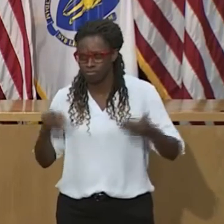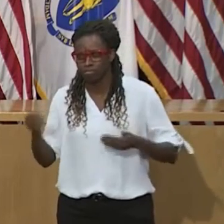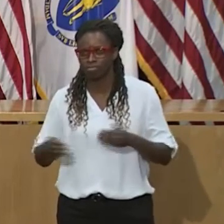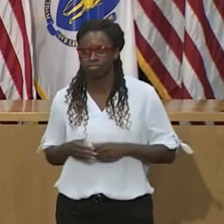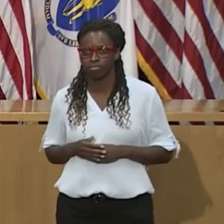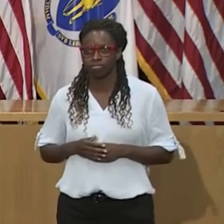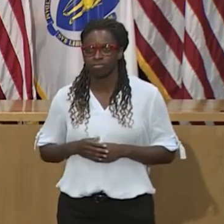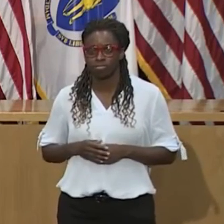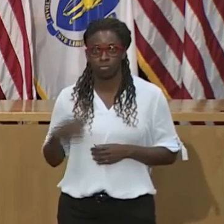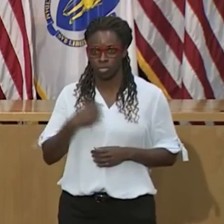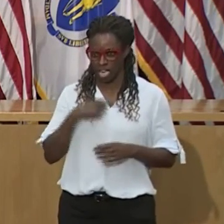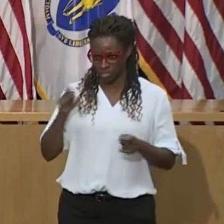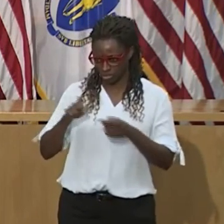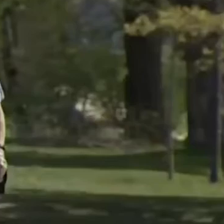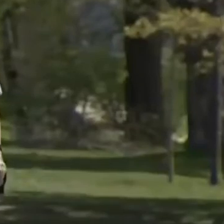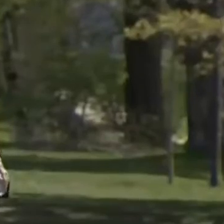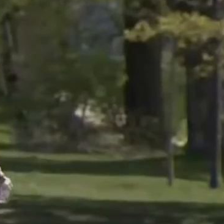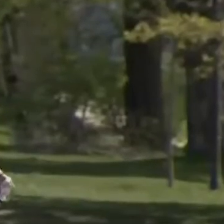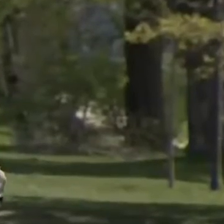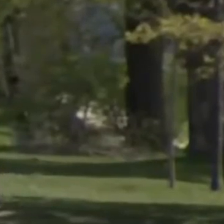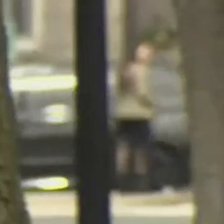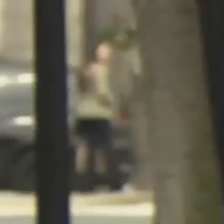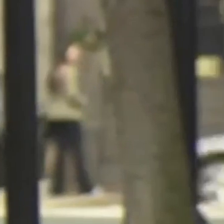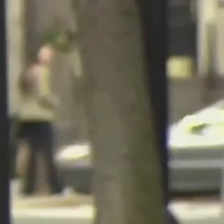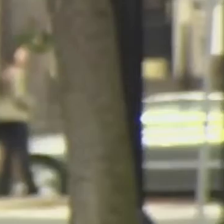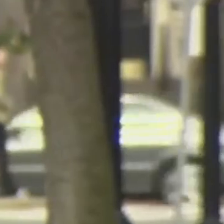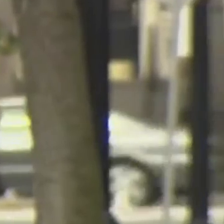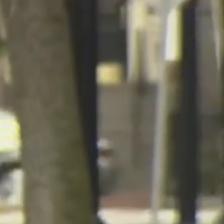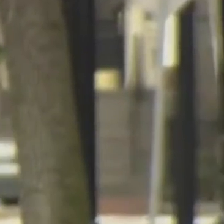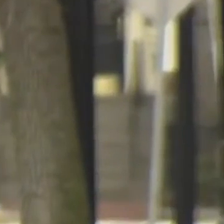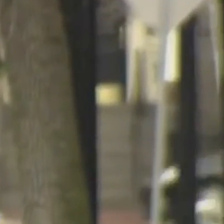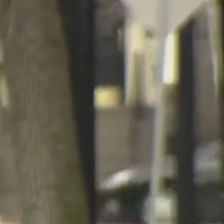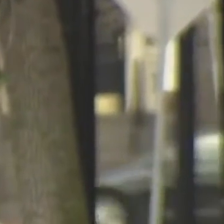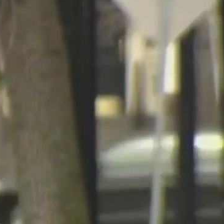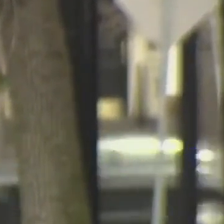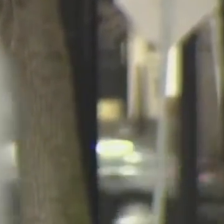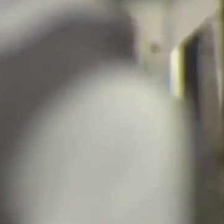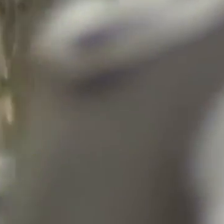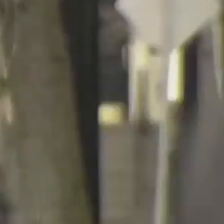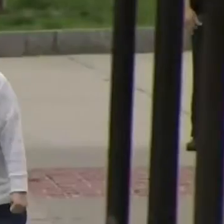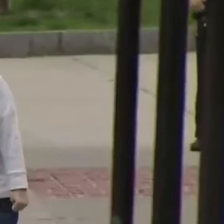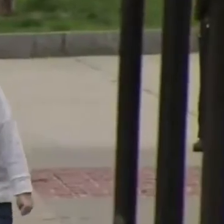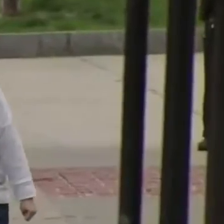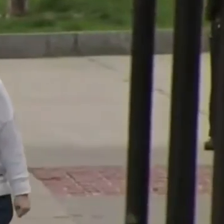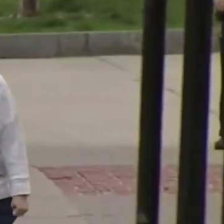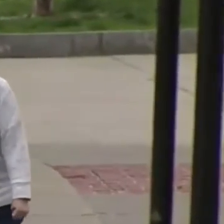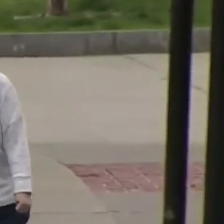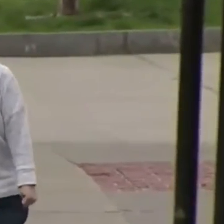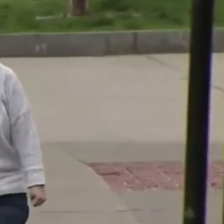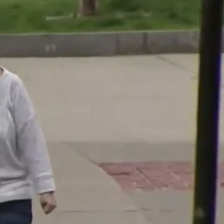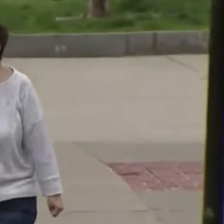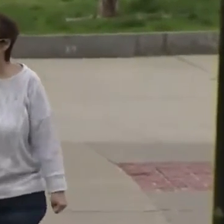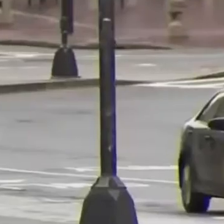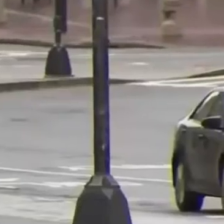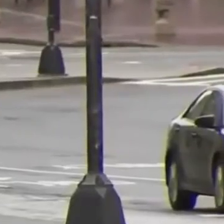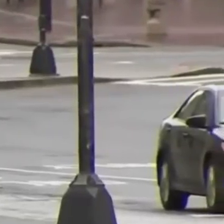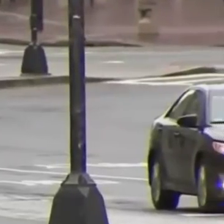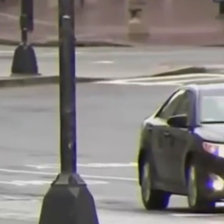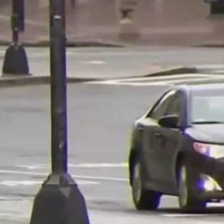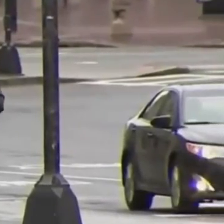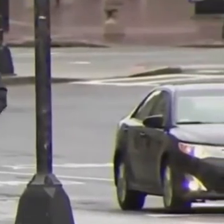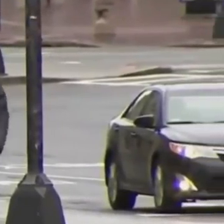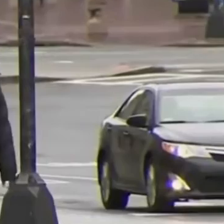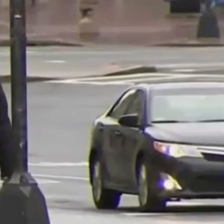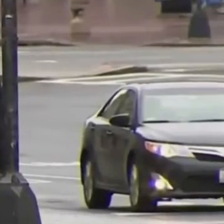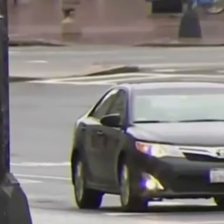guard back where it belongs, which is up. Guard up and mask up. One of the new orders requires everyone over the age of five to wear a